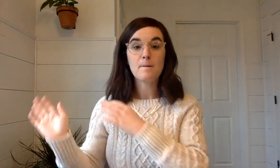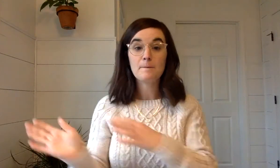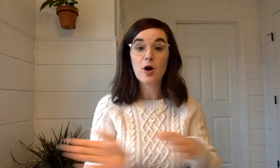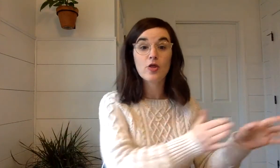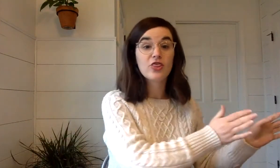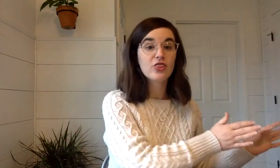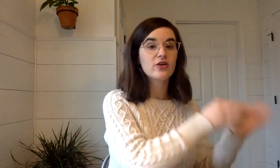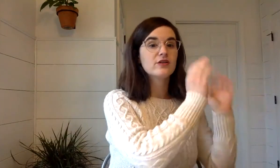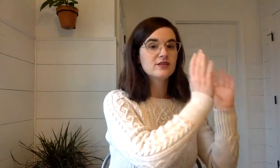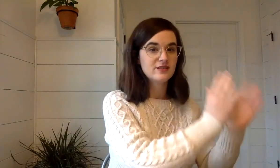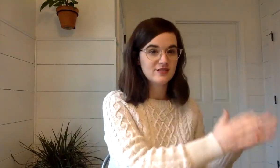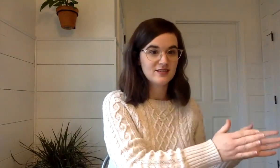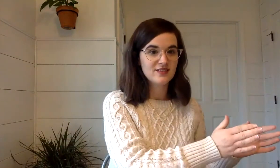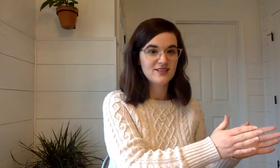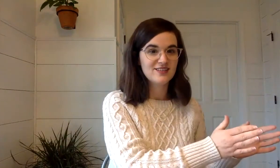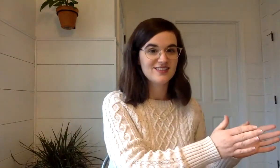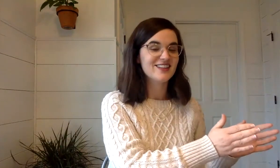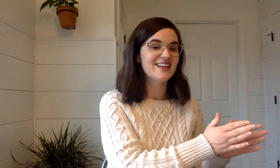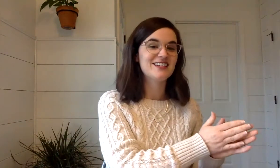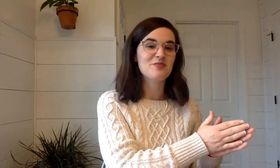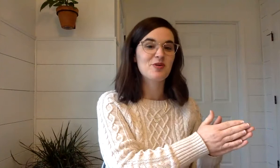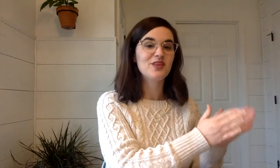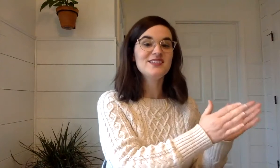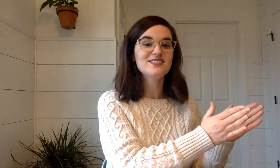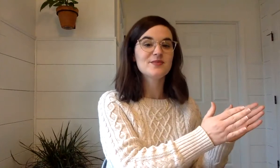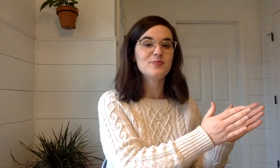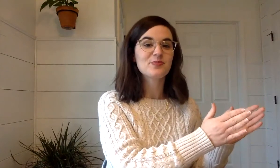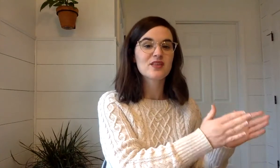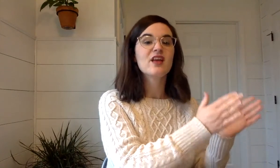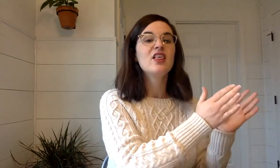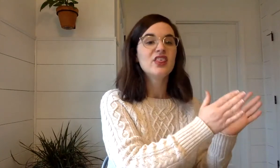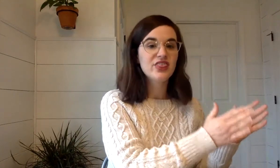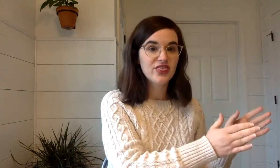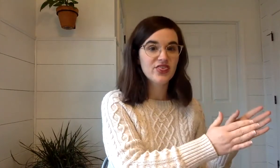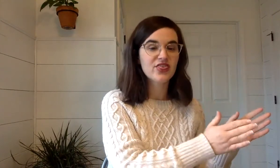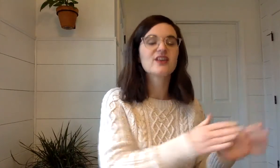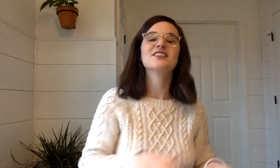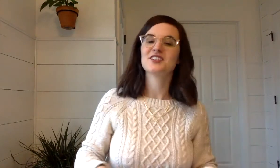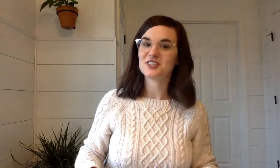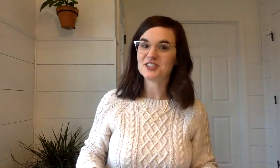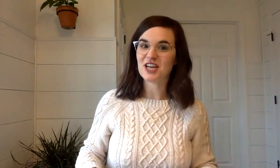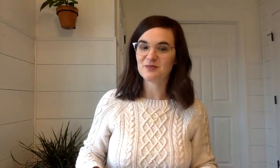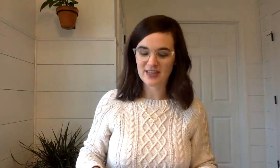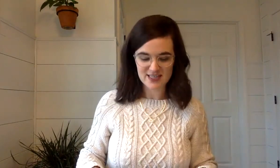Both. The last sound in both is sh. Good choppers.